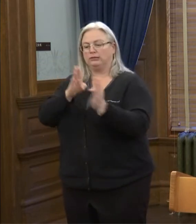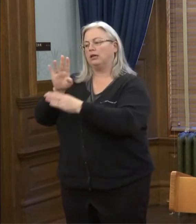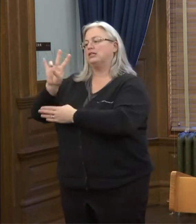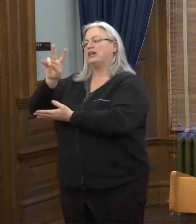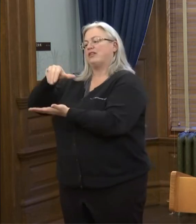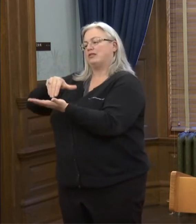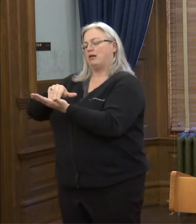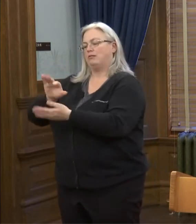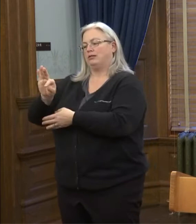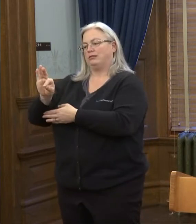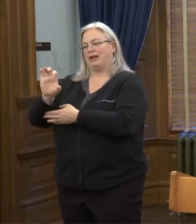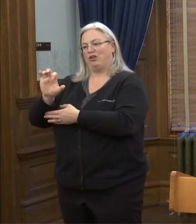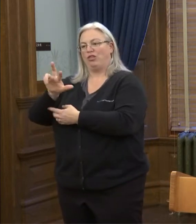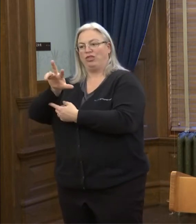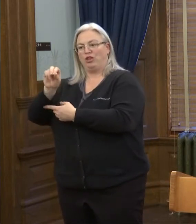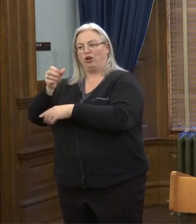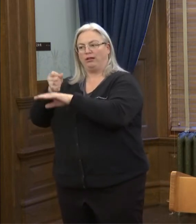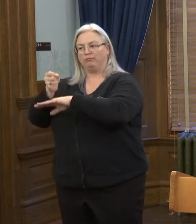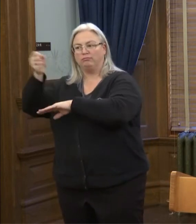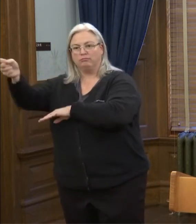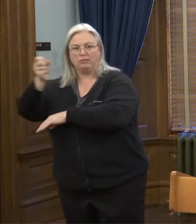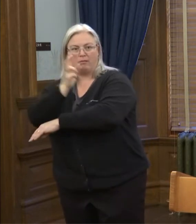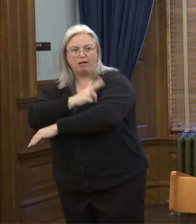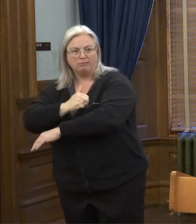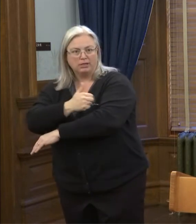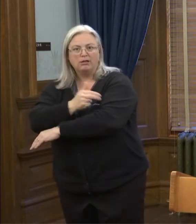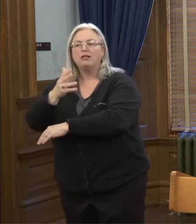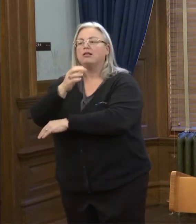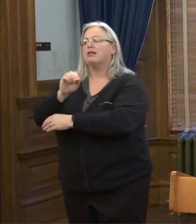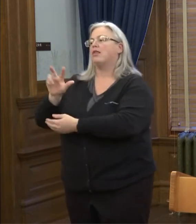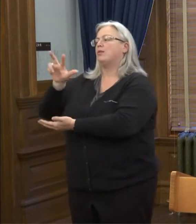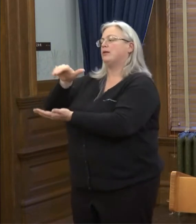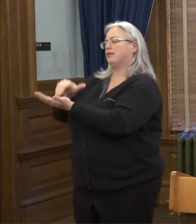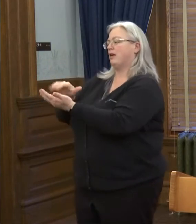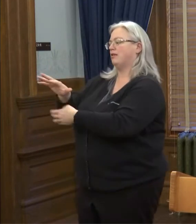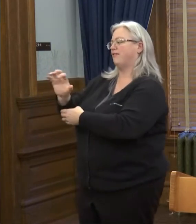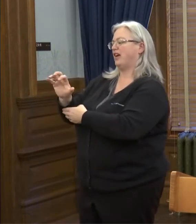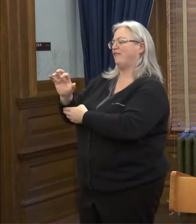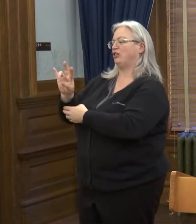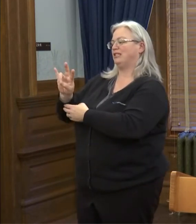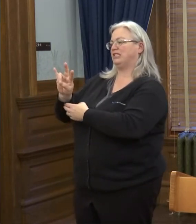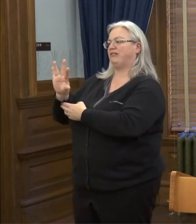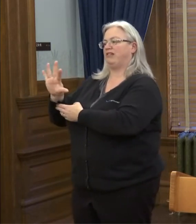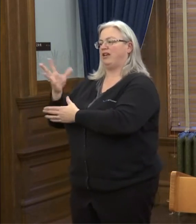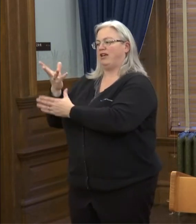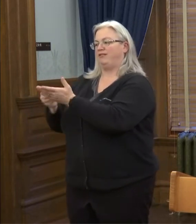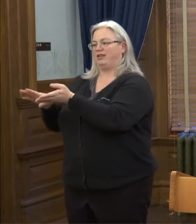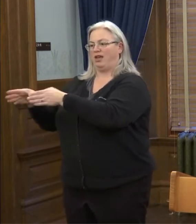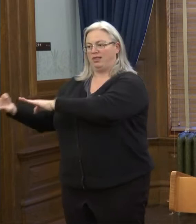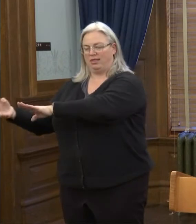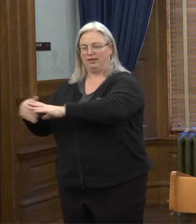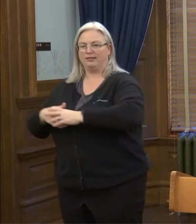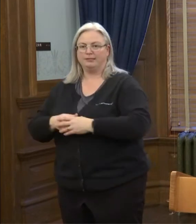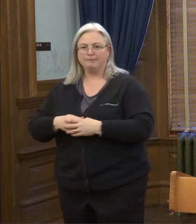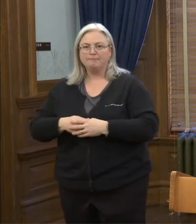,930 hospitalizations and 3575 deaths